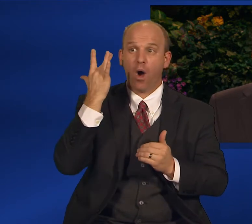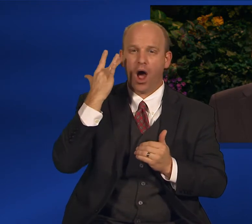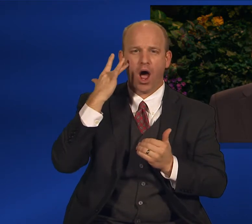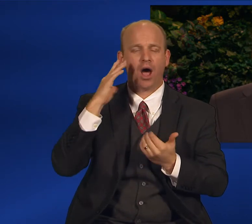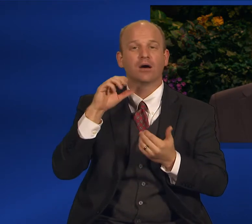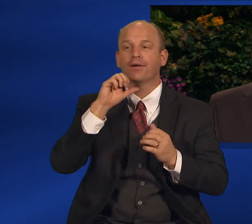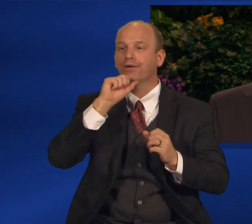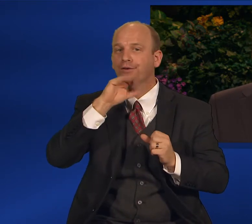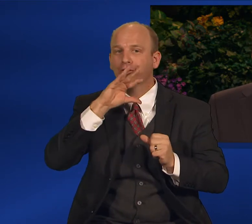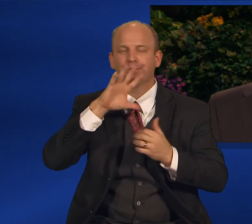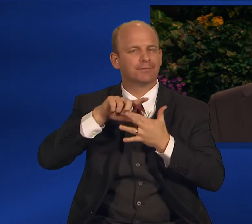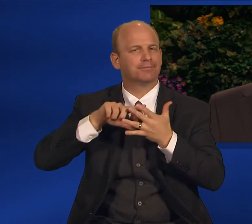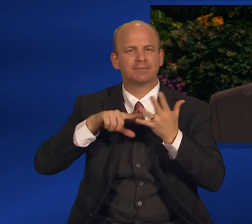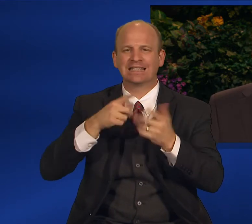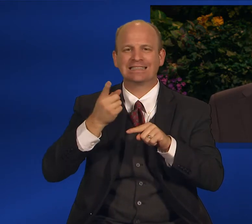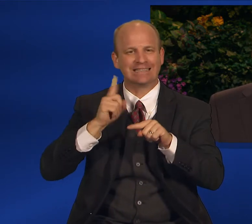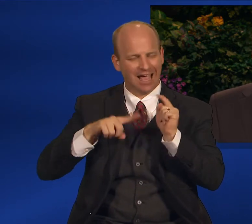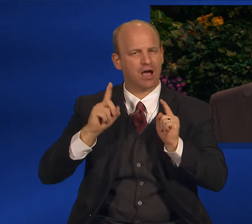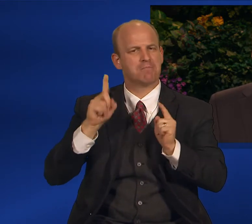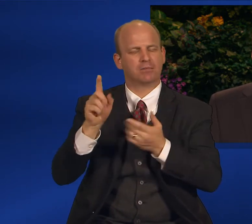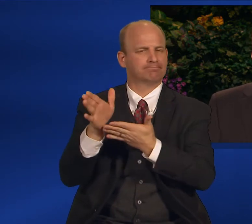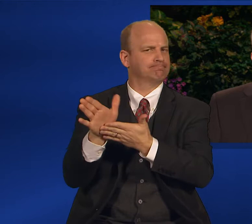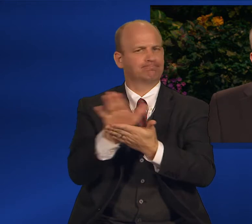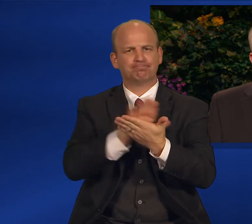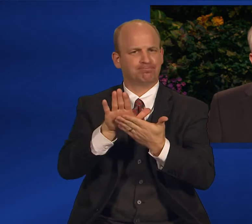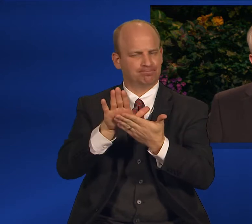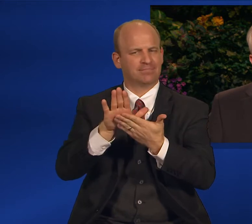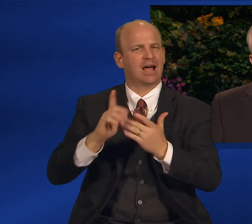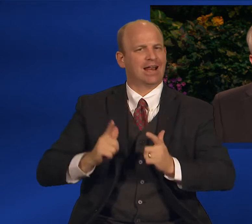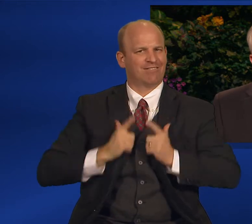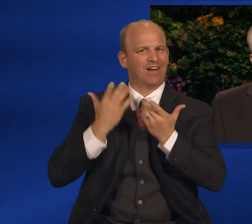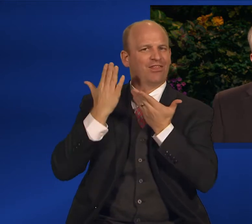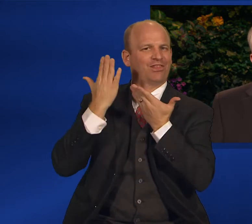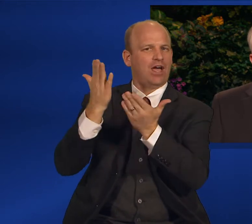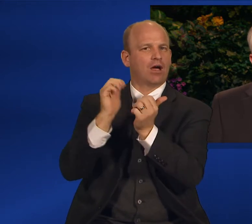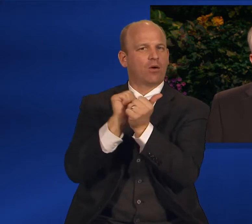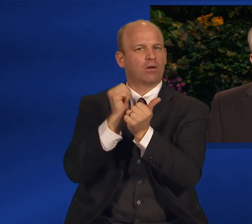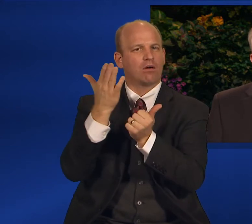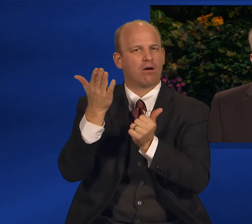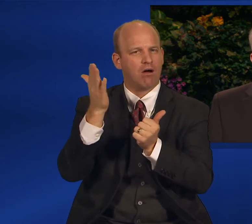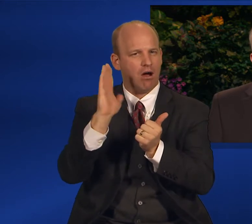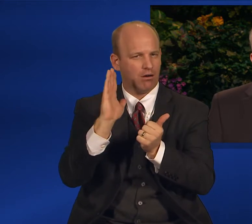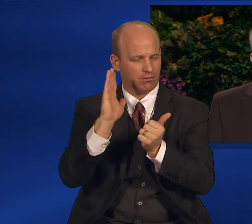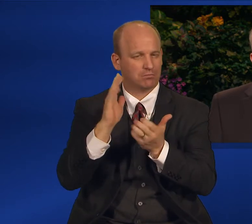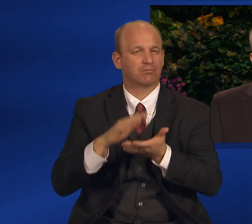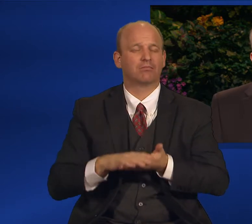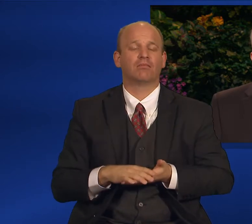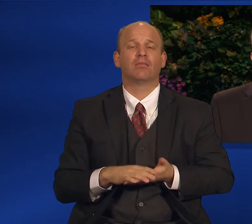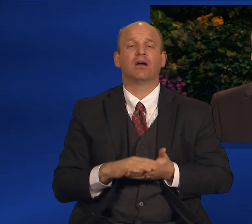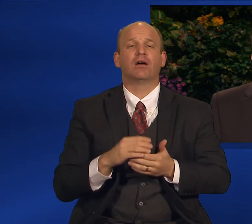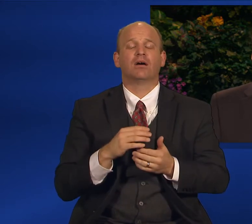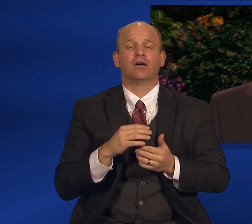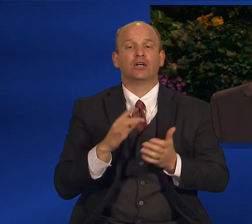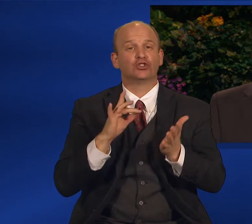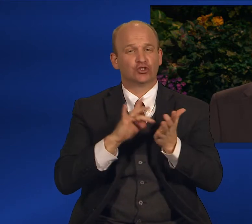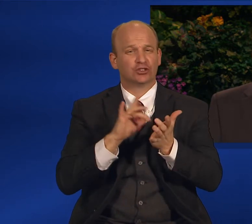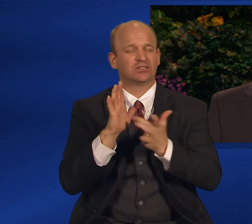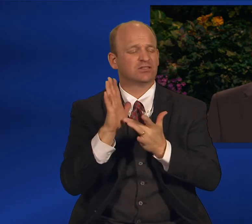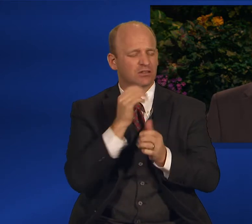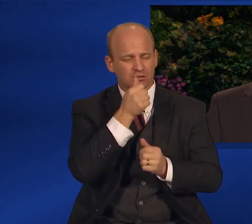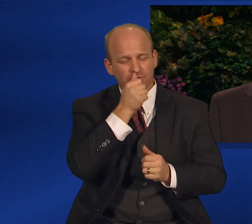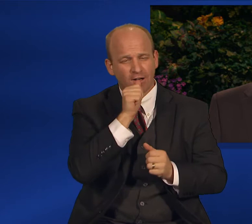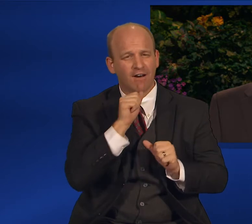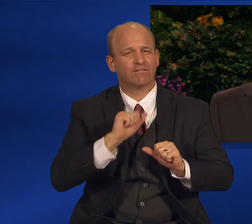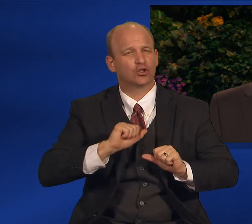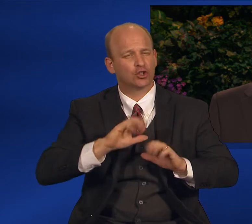there or dwell in His presence. The Savior's suffering in Gethsemane and His agony on the cross